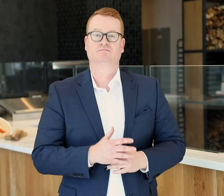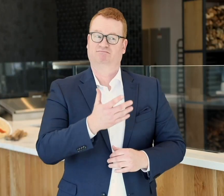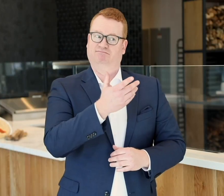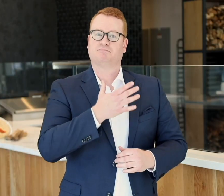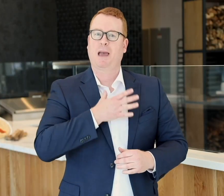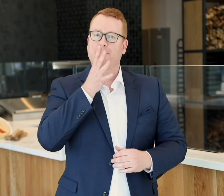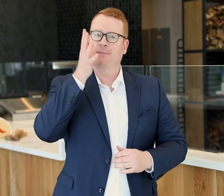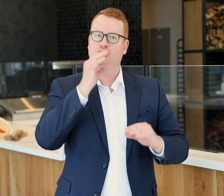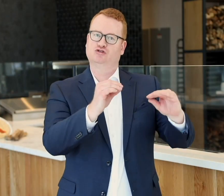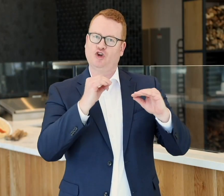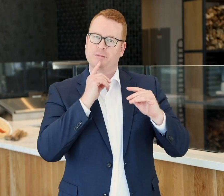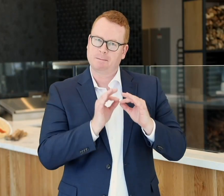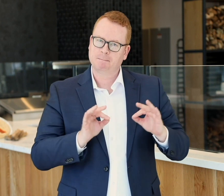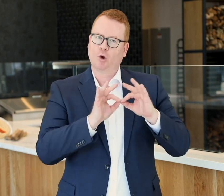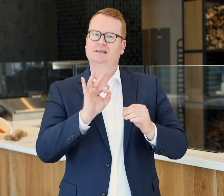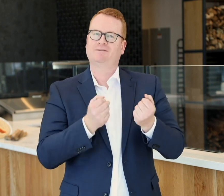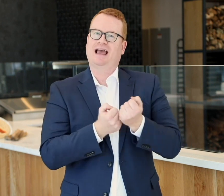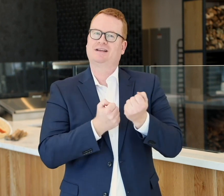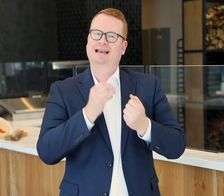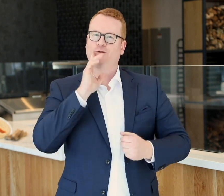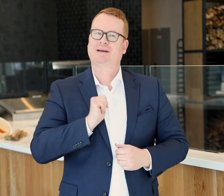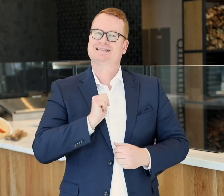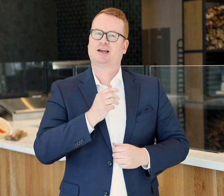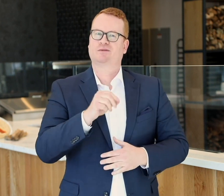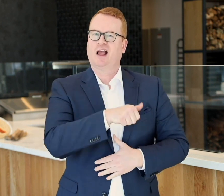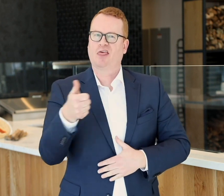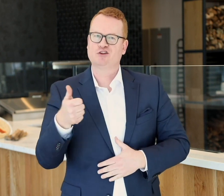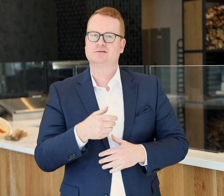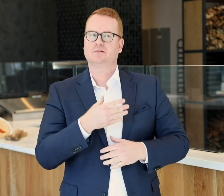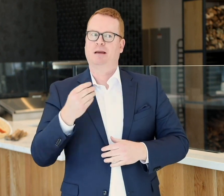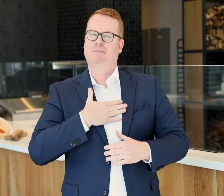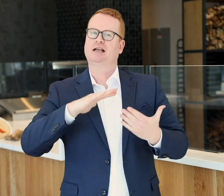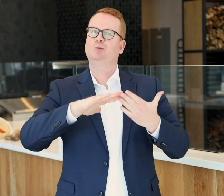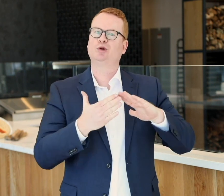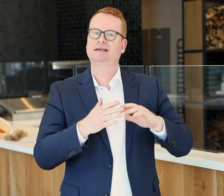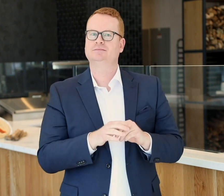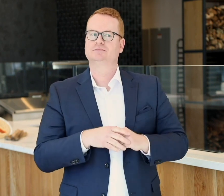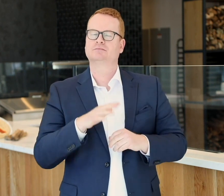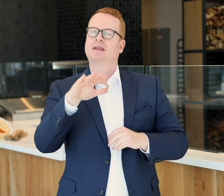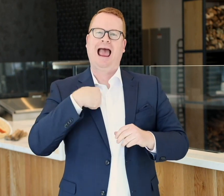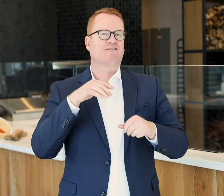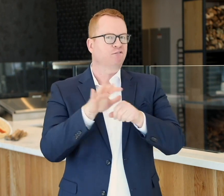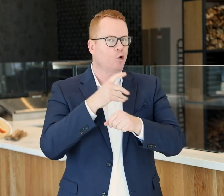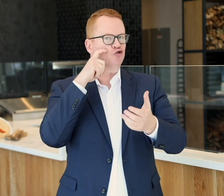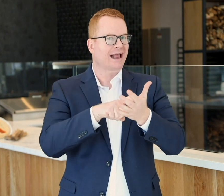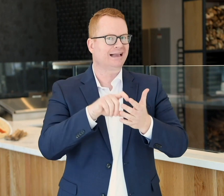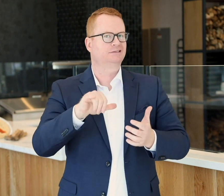My parents taught me the importance of advocating for myself and others, especially my community. I fully recognize